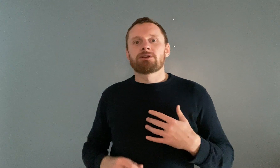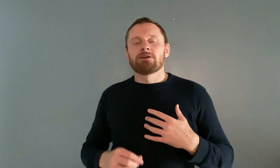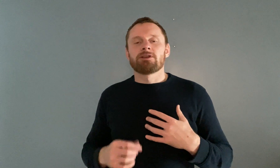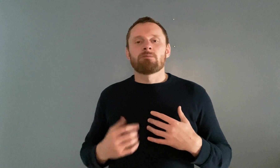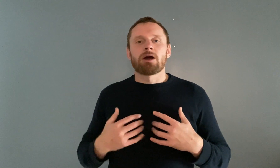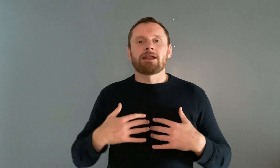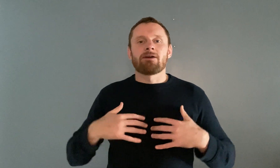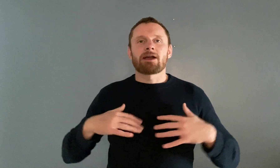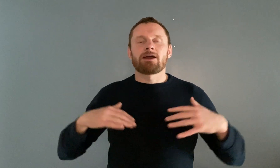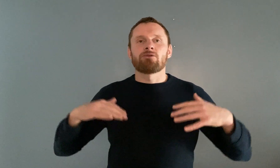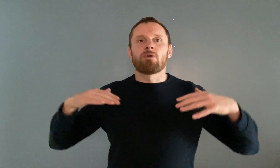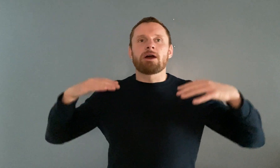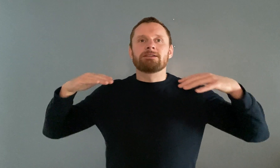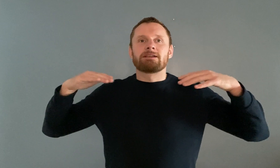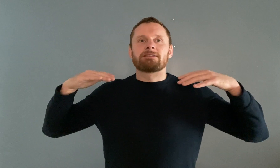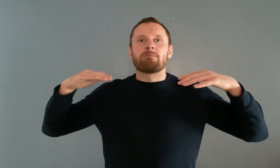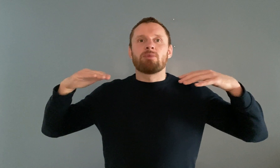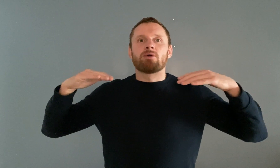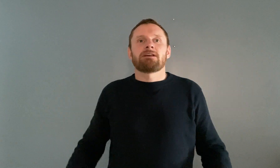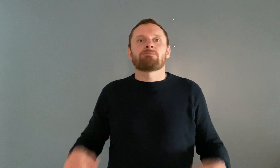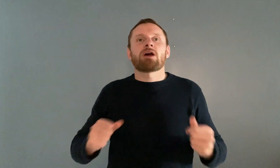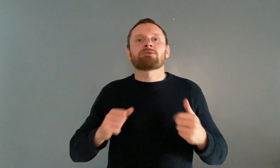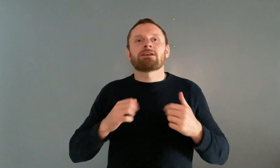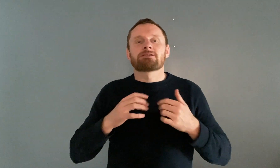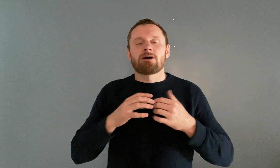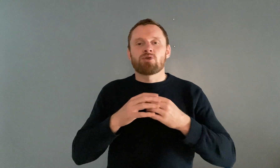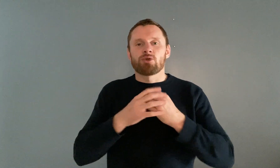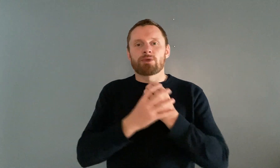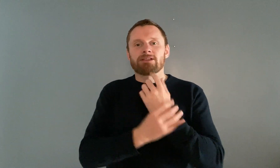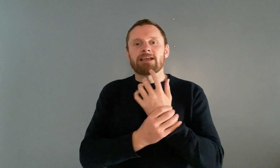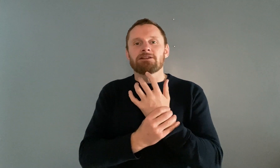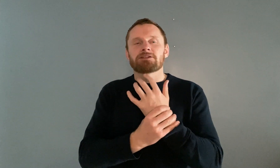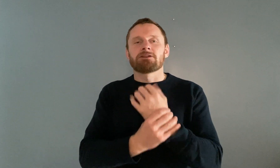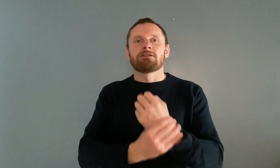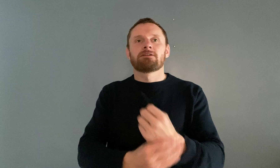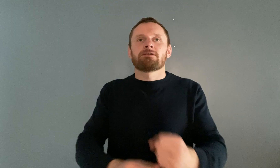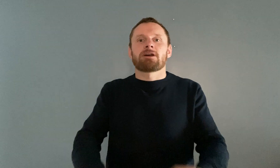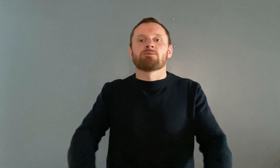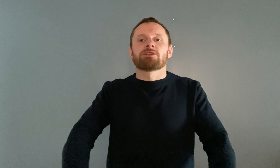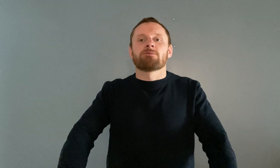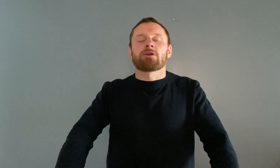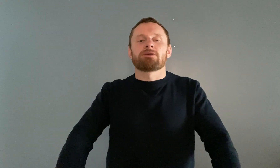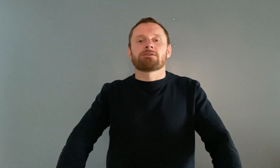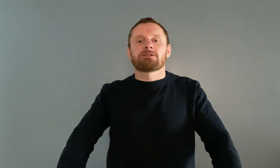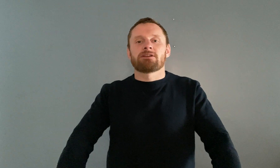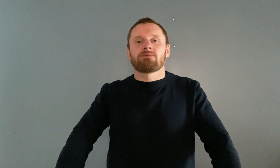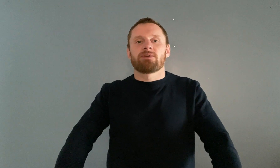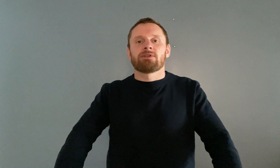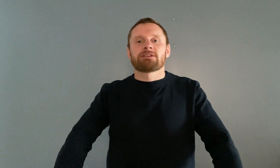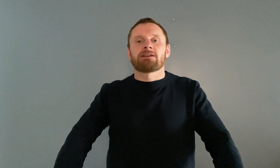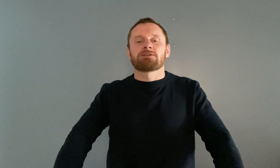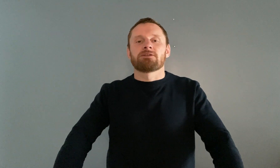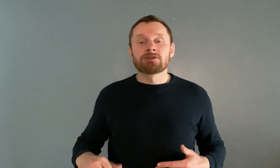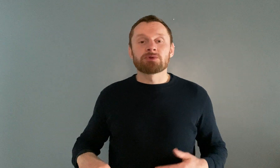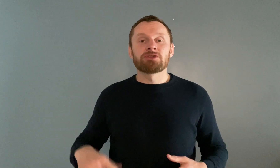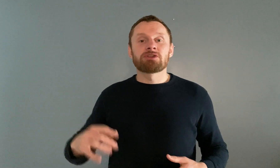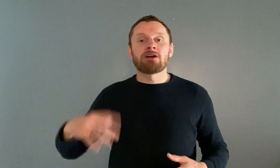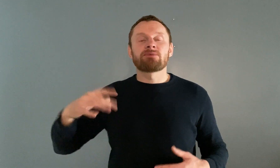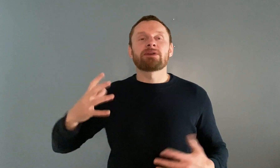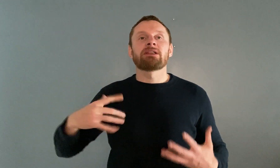in your mind now that kind of rising tempo that perhaps that's coupled with a tension that comes in the body you can start to feel the tension so as you start to feel